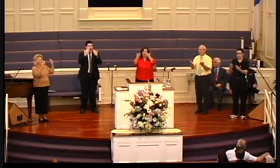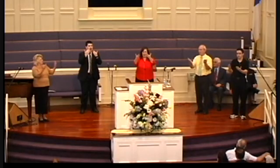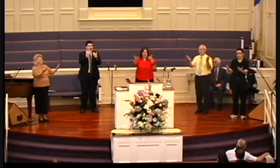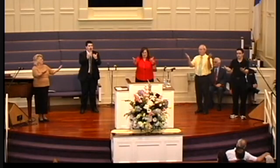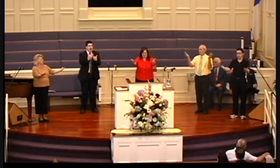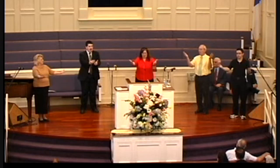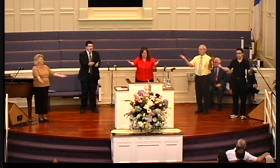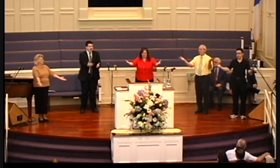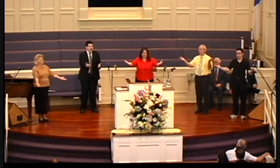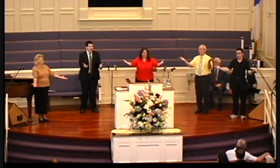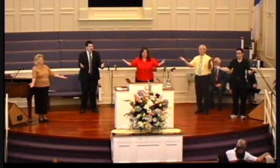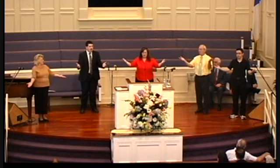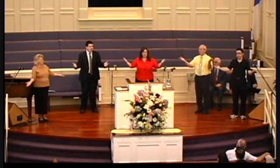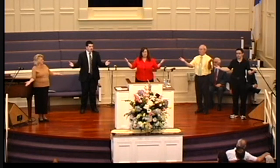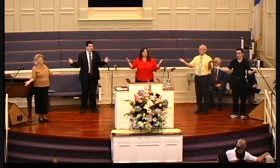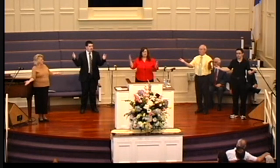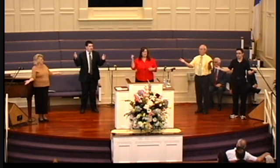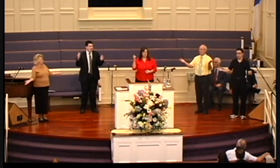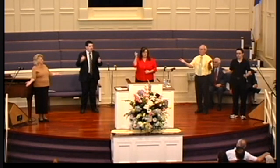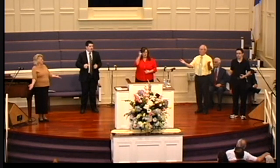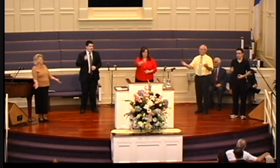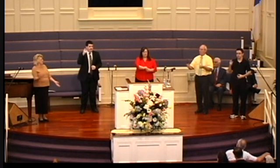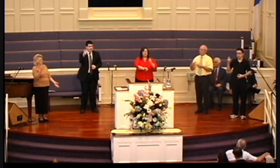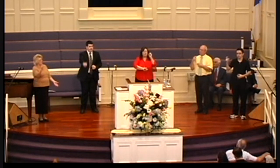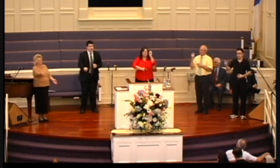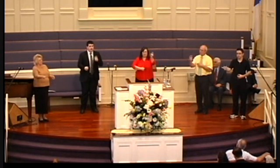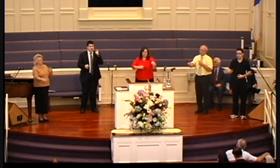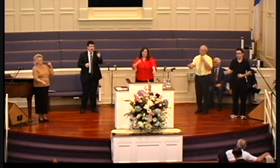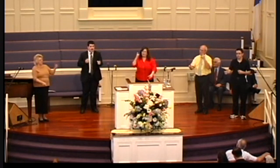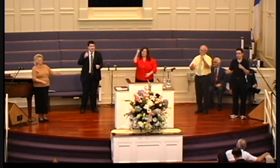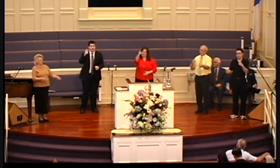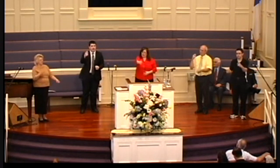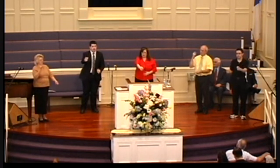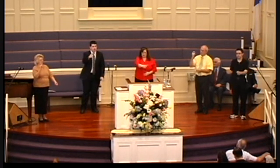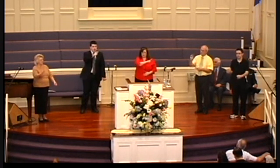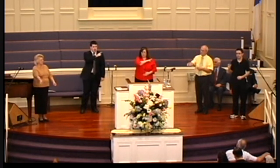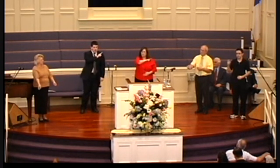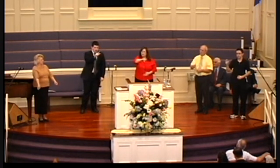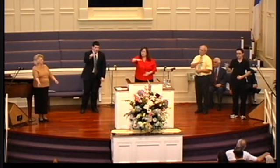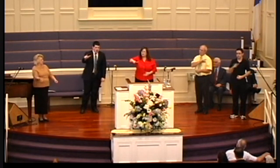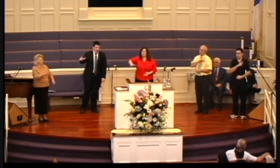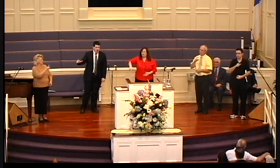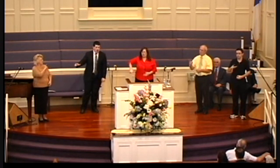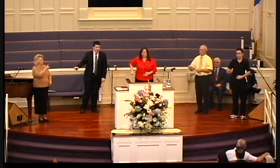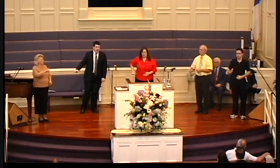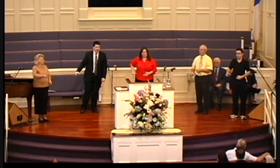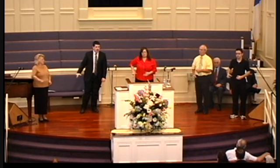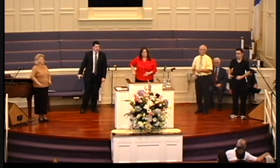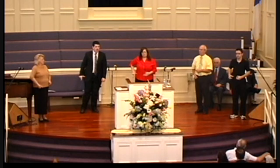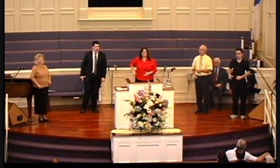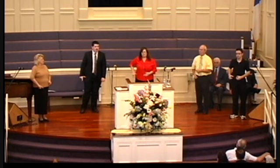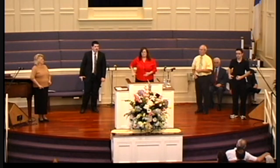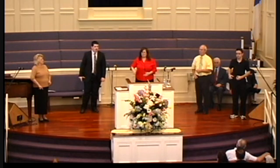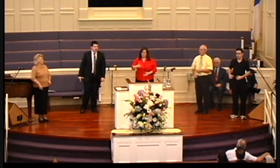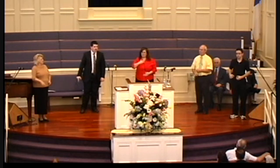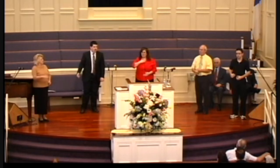Thank you for giving to the Lord